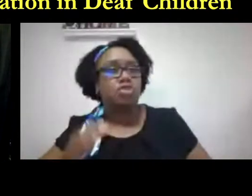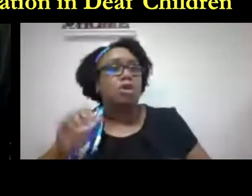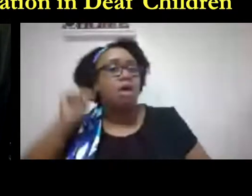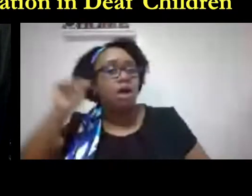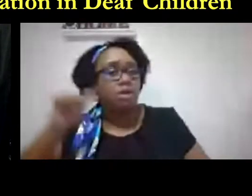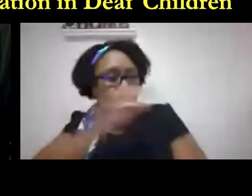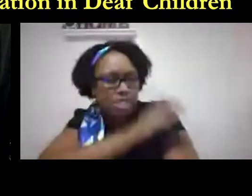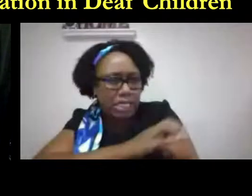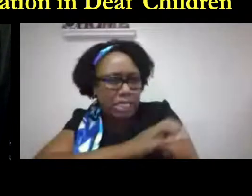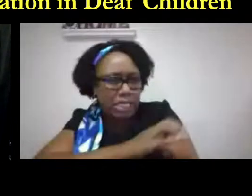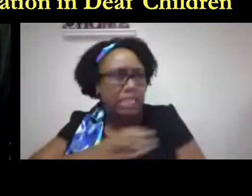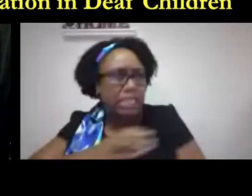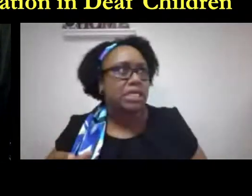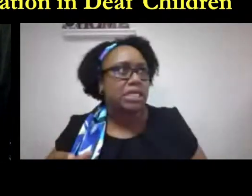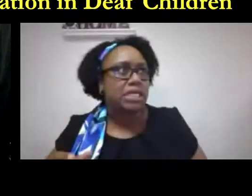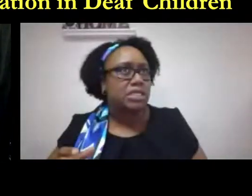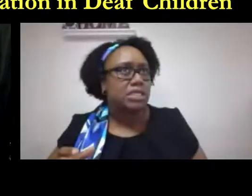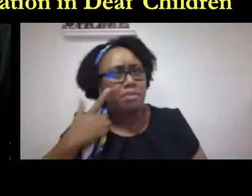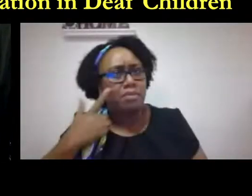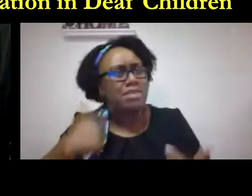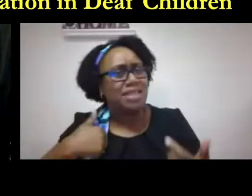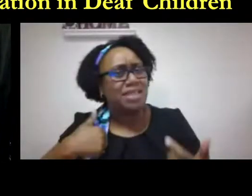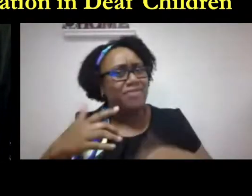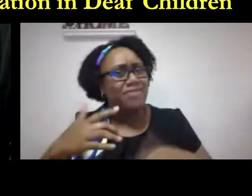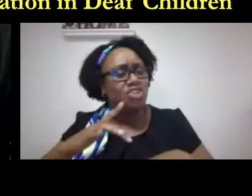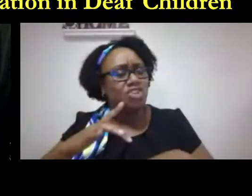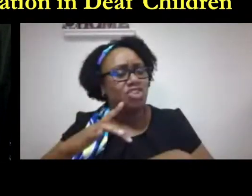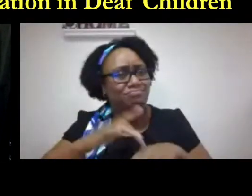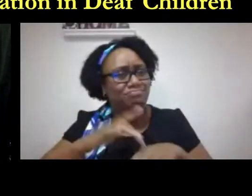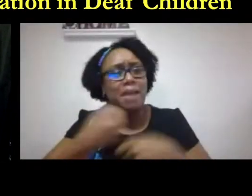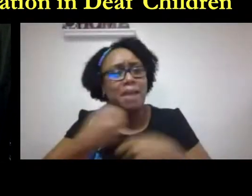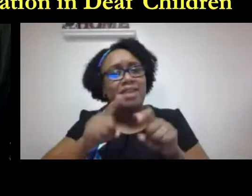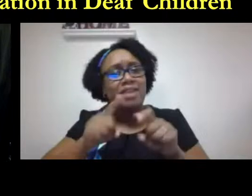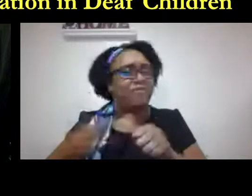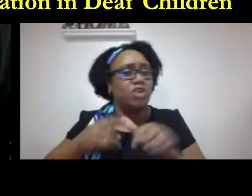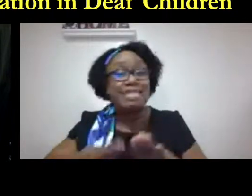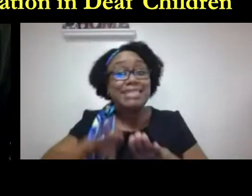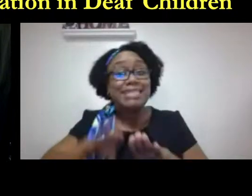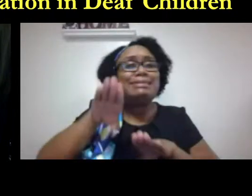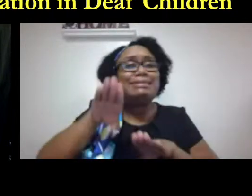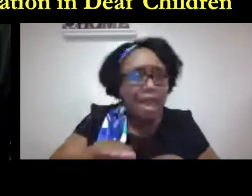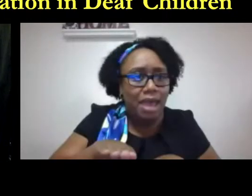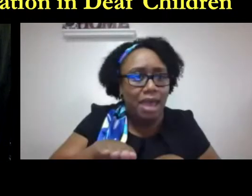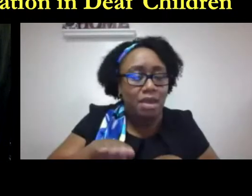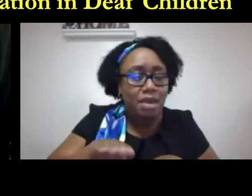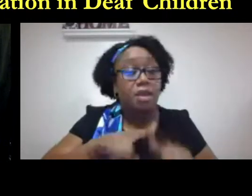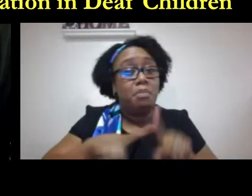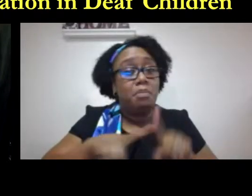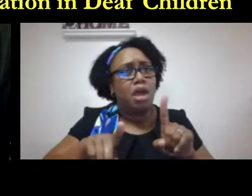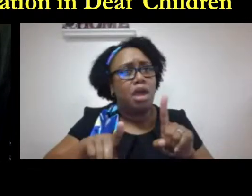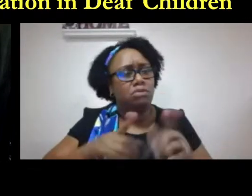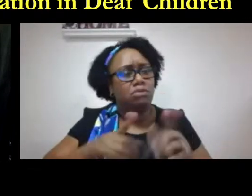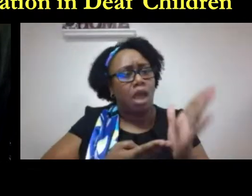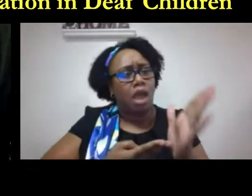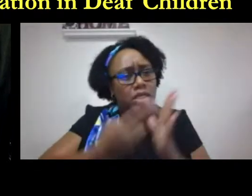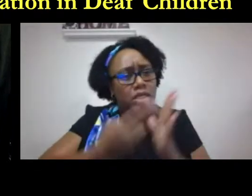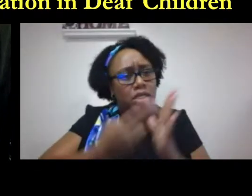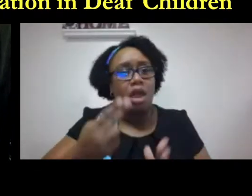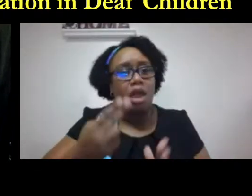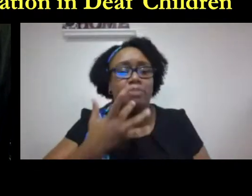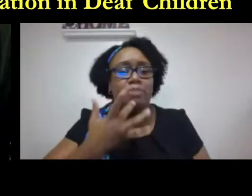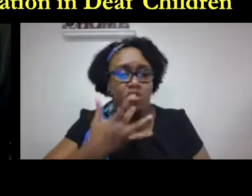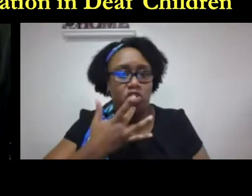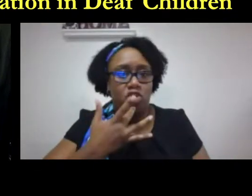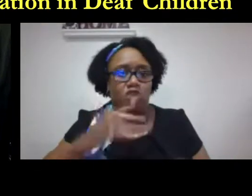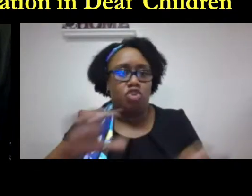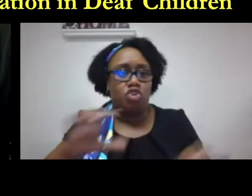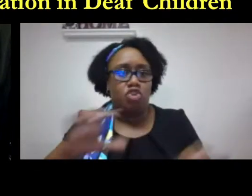presentations to university programs to auditory program audiologist programs to those